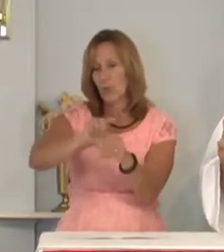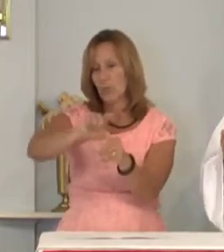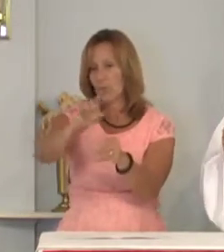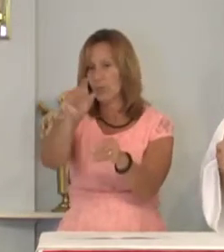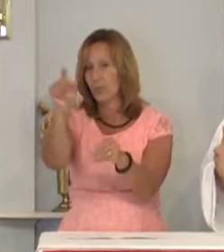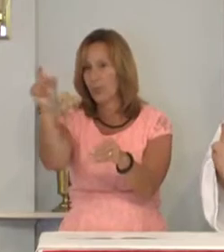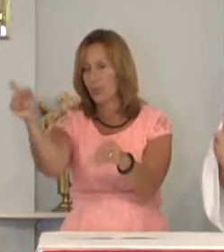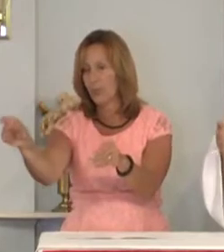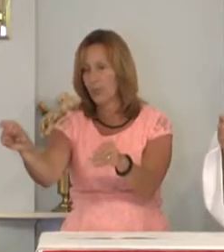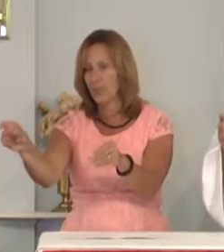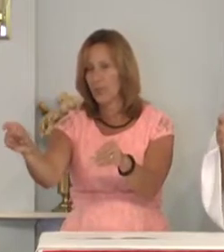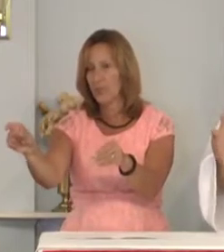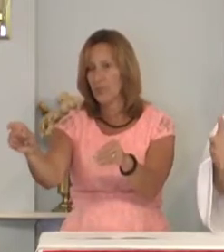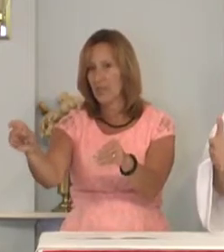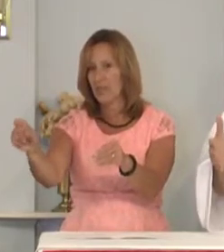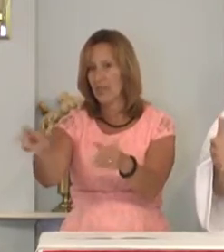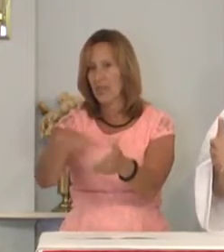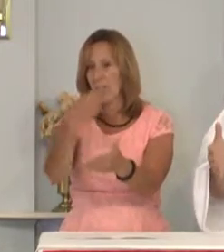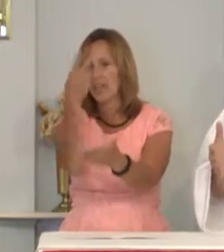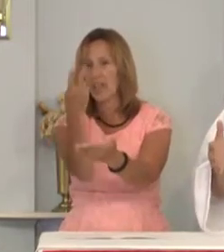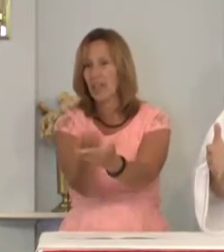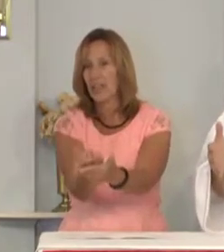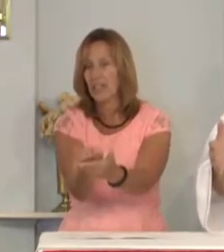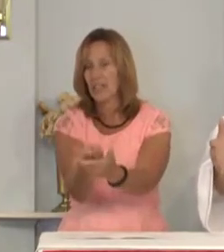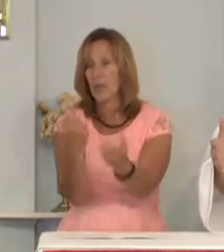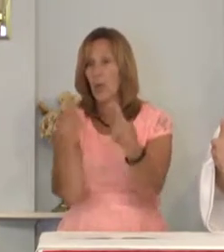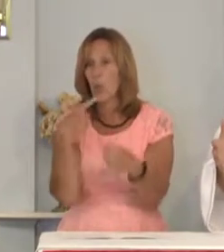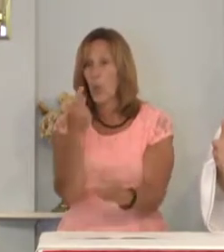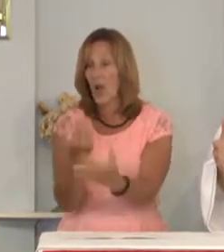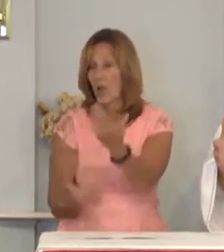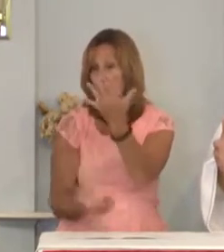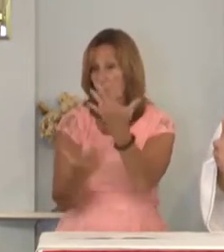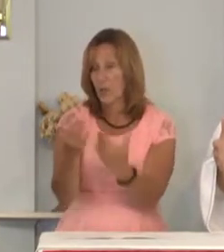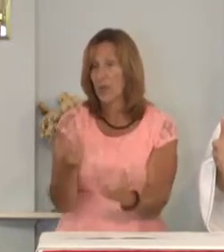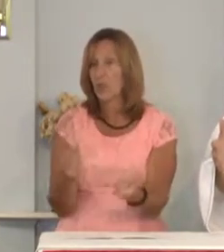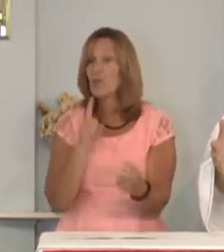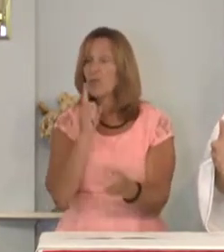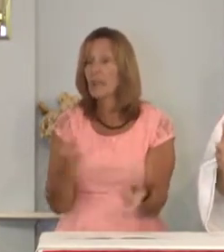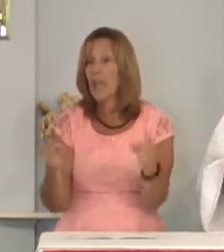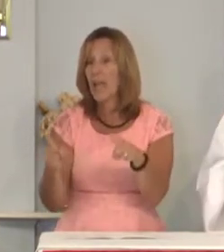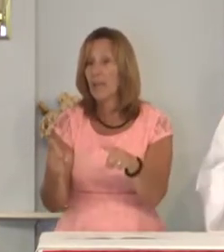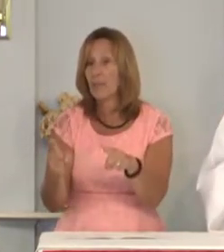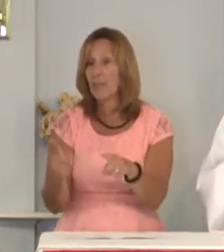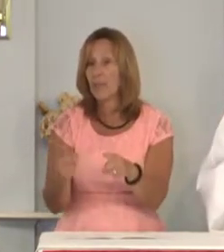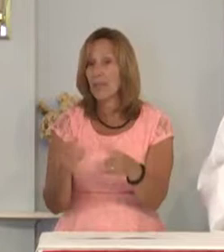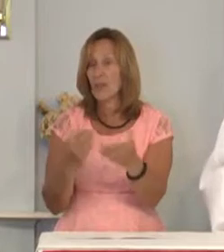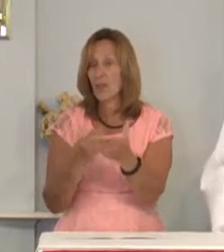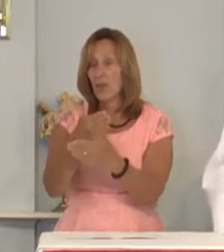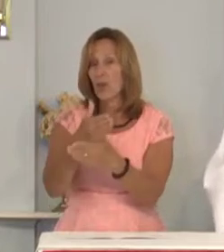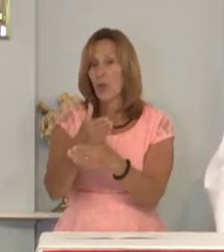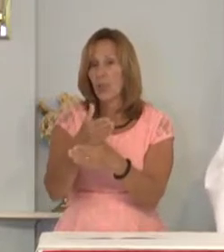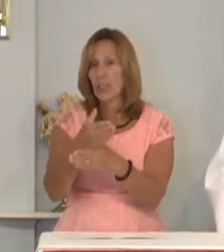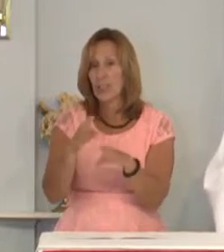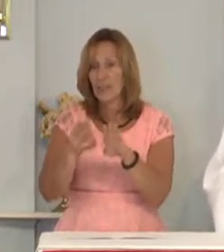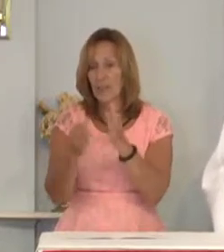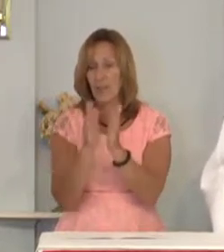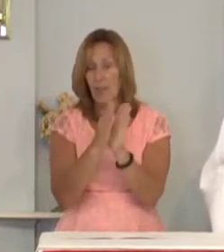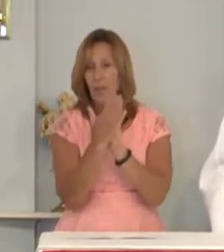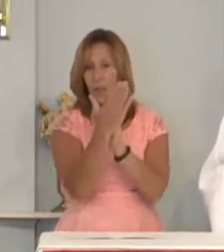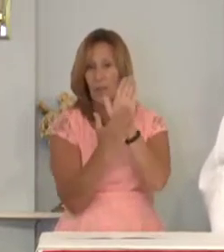that lays where it fell as the fire burned right across the front of the altar.